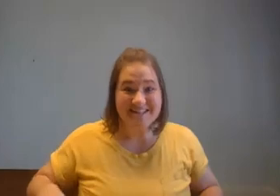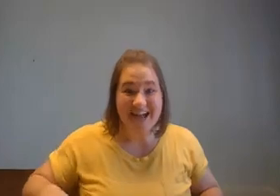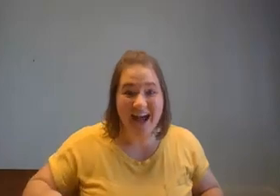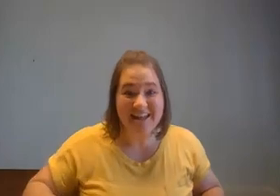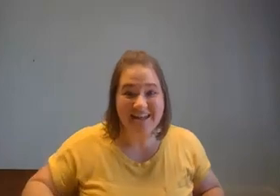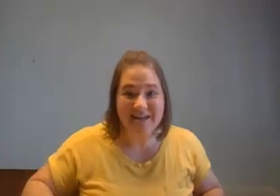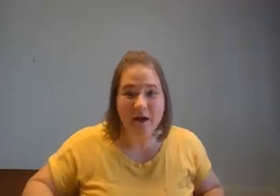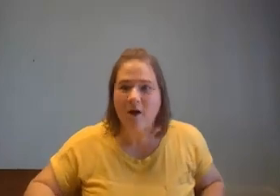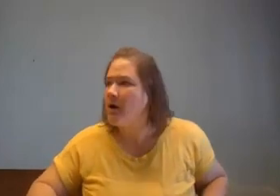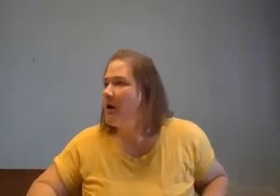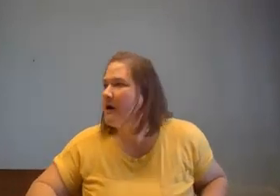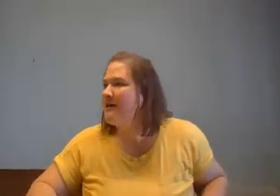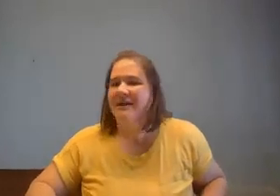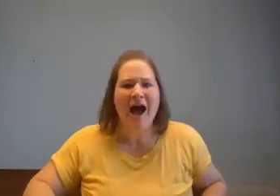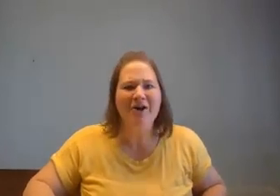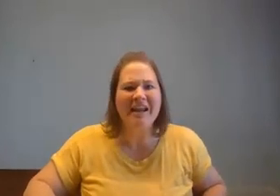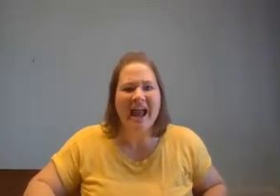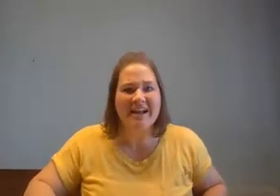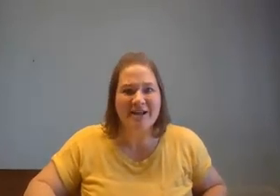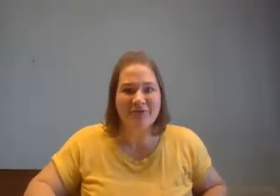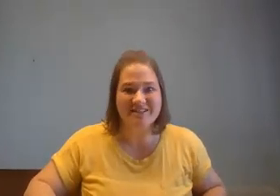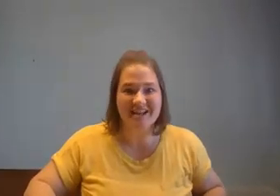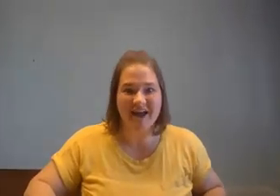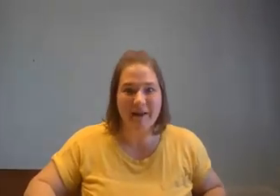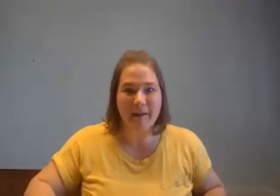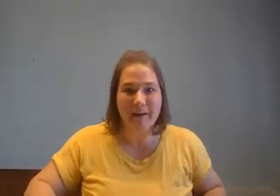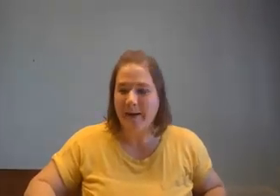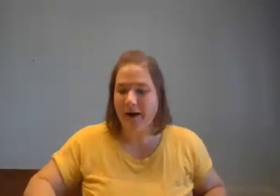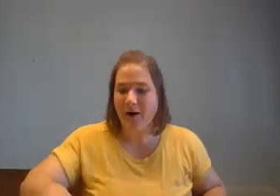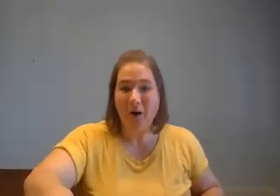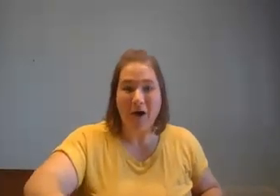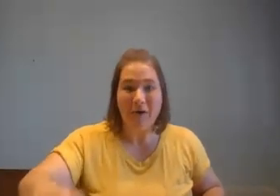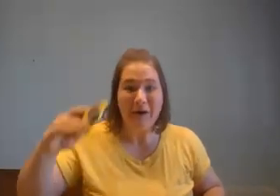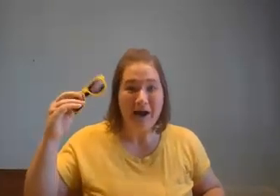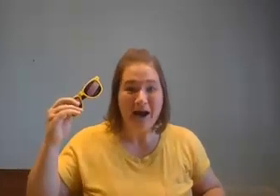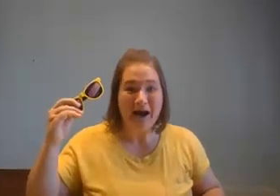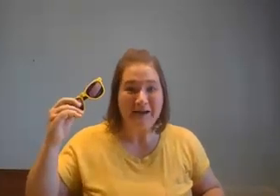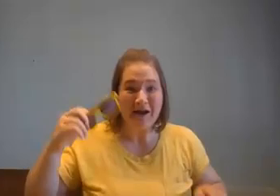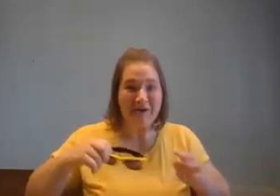sun! How can I act out the sun? Oh, I know!